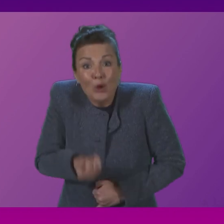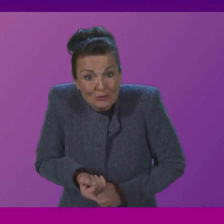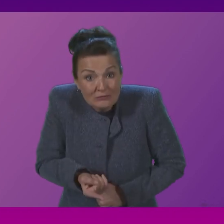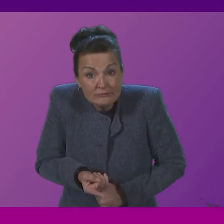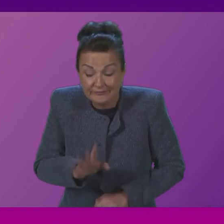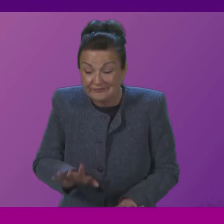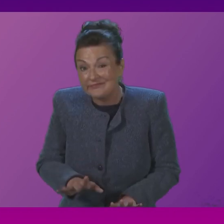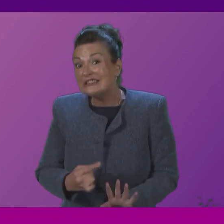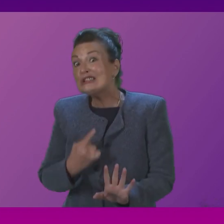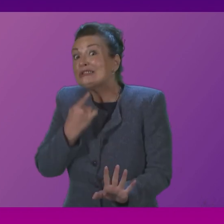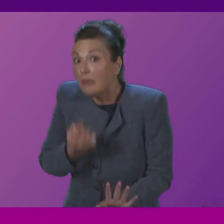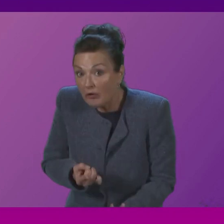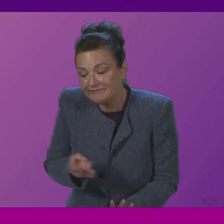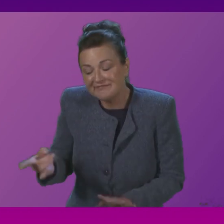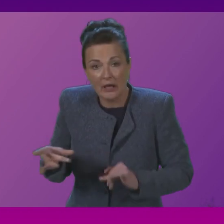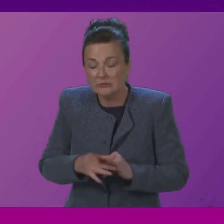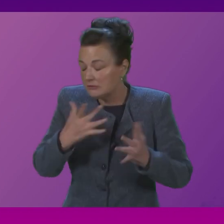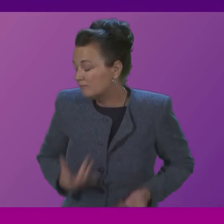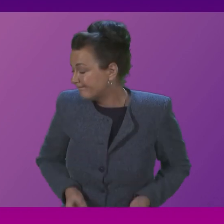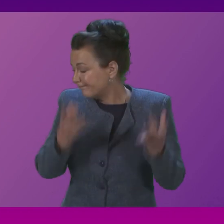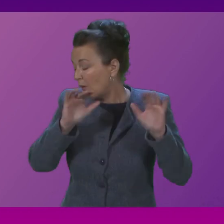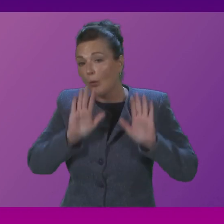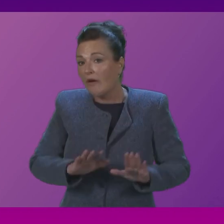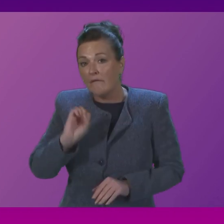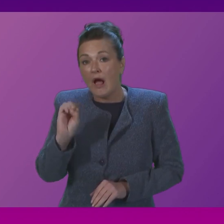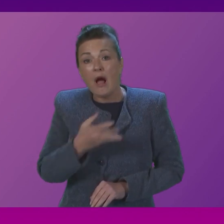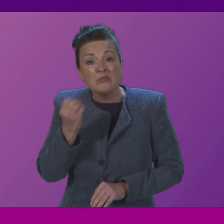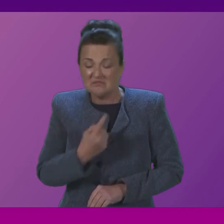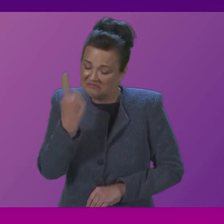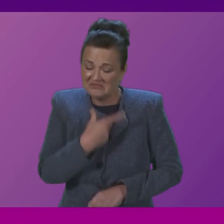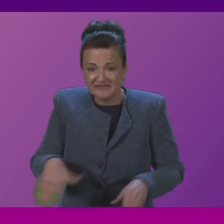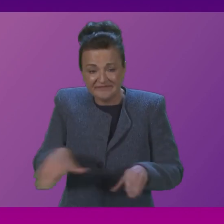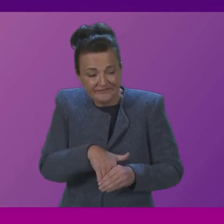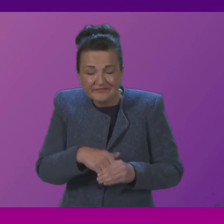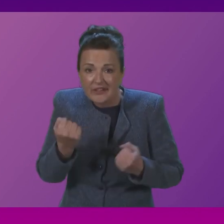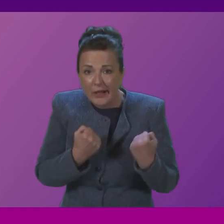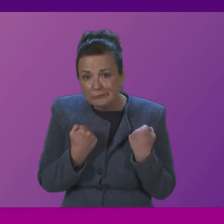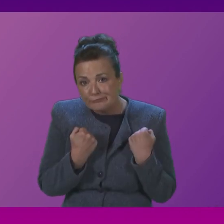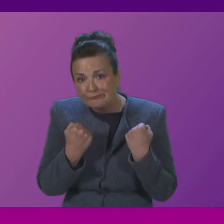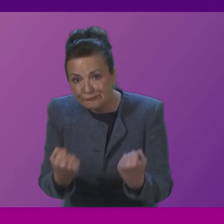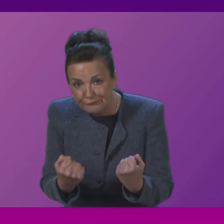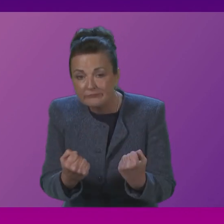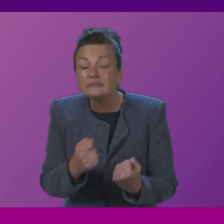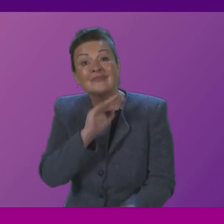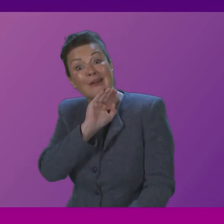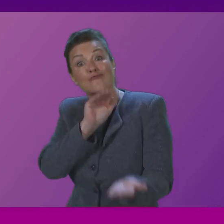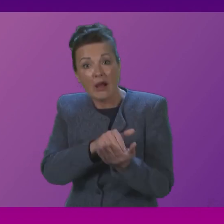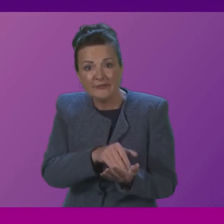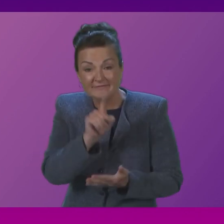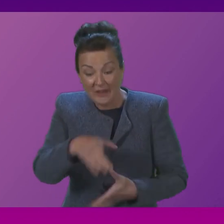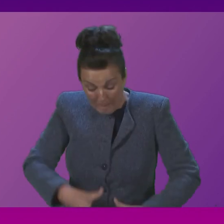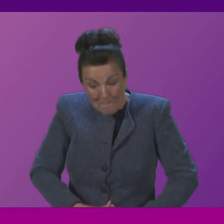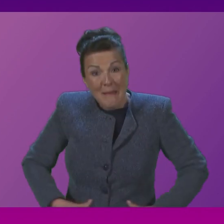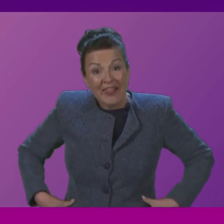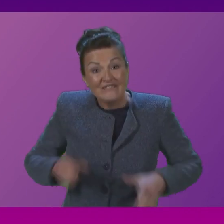up on waiting for an ambulance, and in desperation, took her to hospital himself. She was diagnosed with a fractured pelvis.